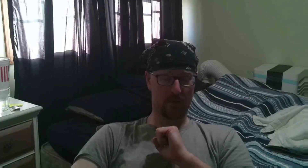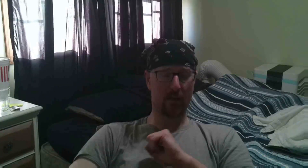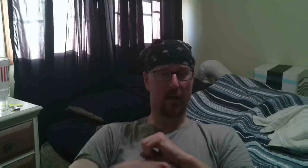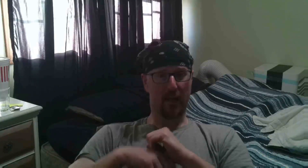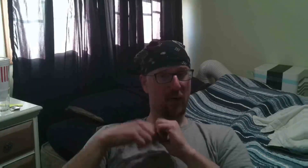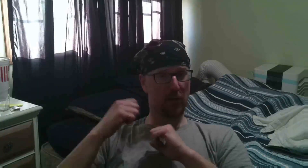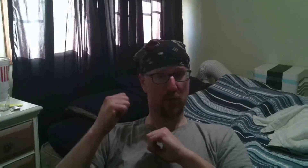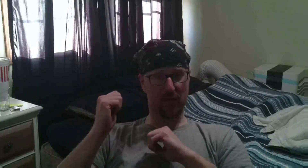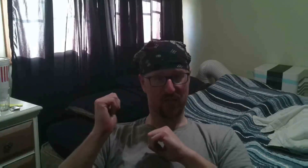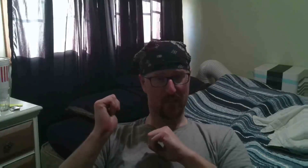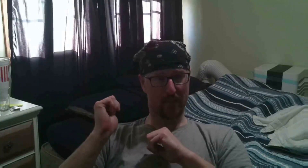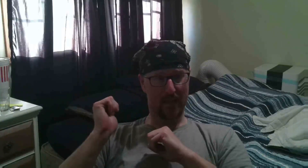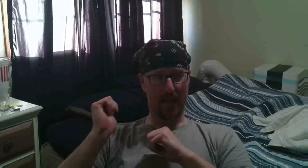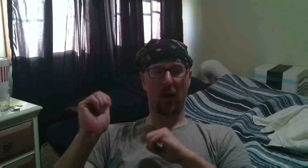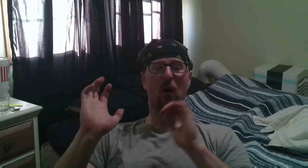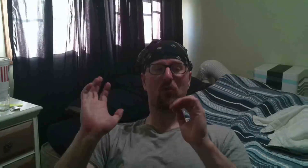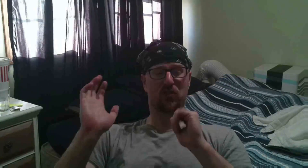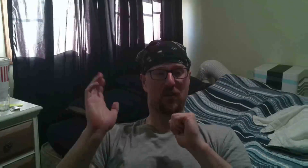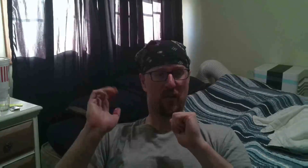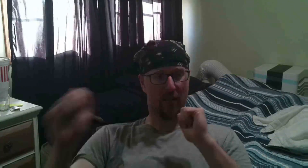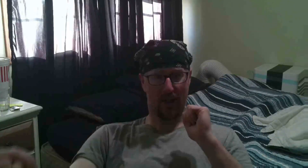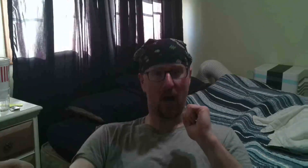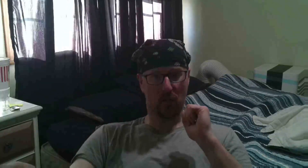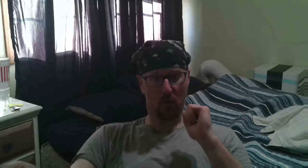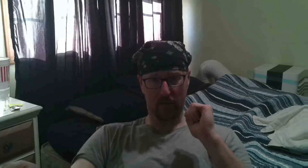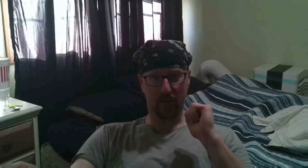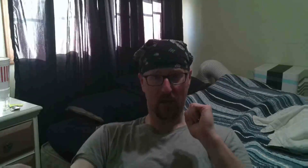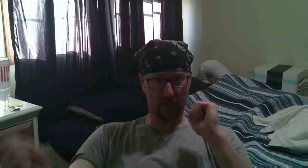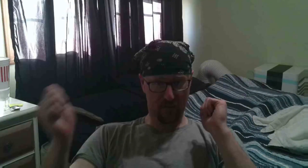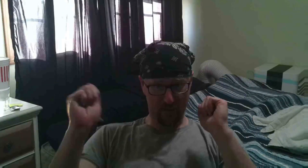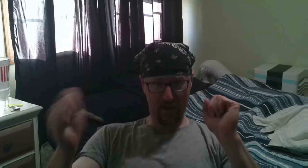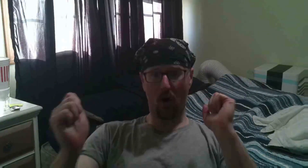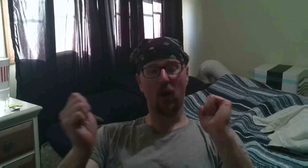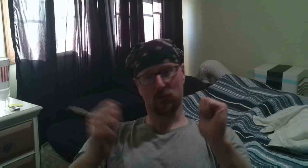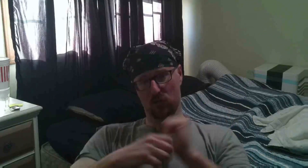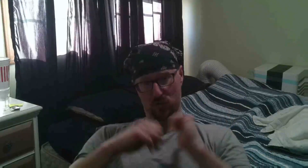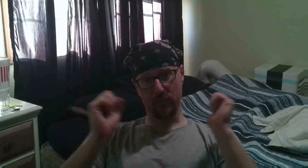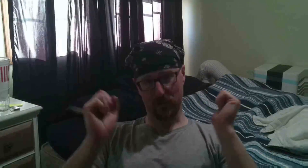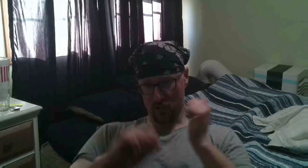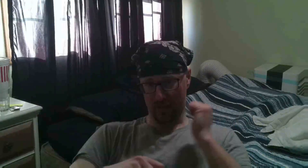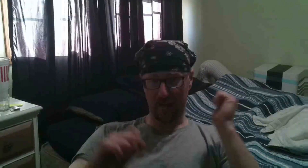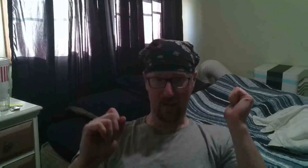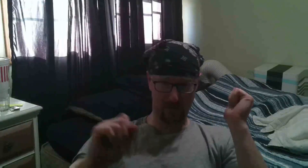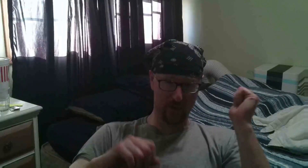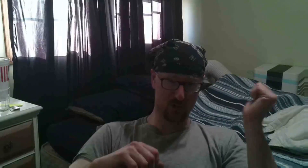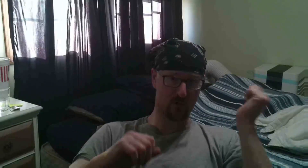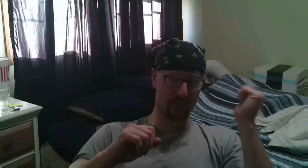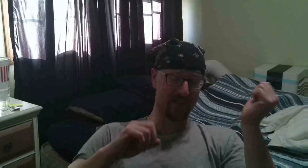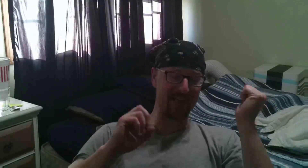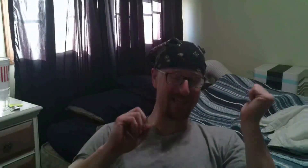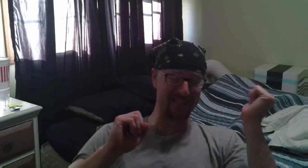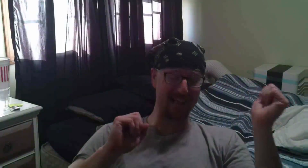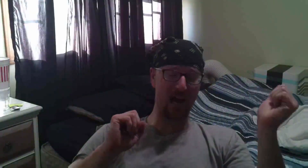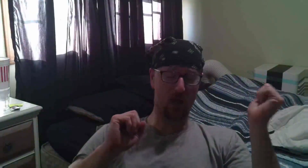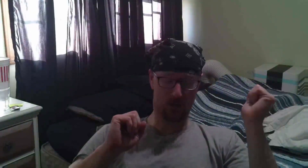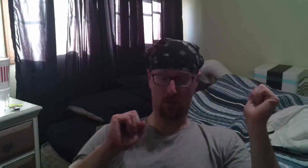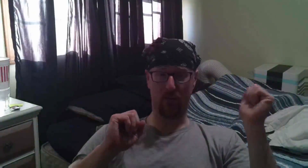and then when you give somebody else that unloaded gun they also should be checking it to make sure that it is not loaded